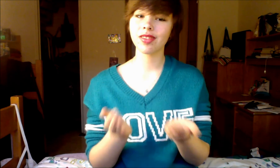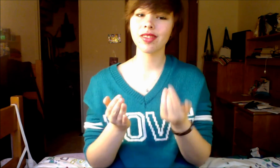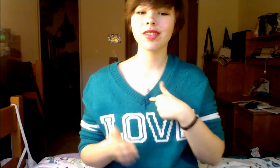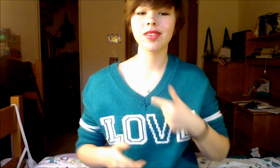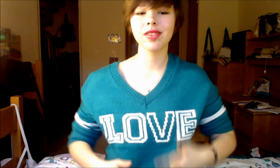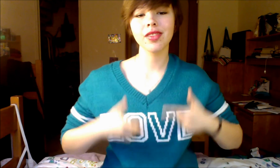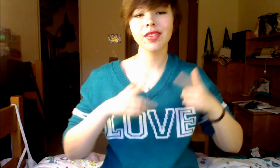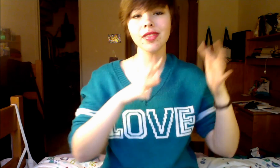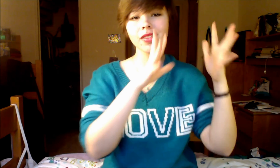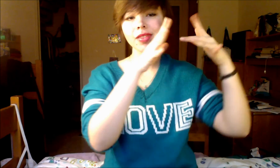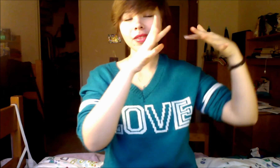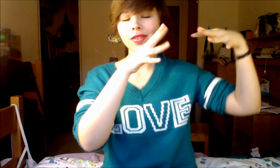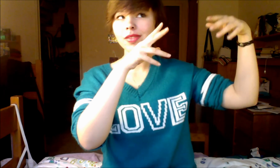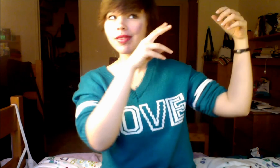Let me live that fantasy